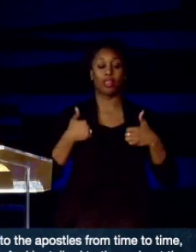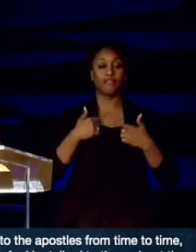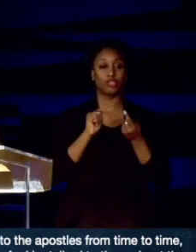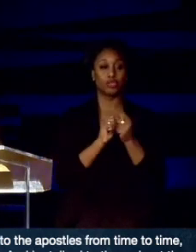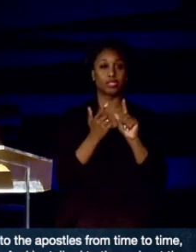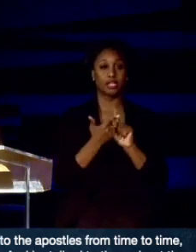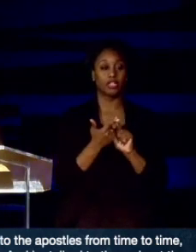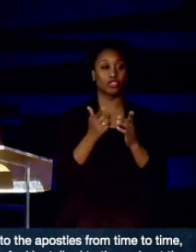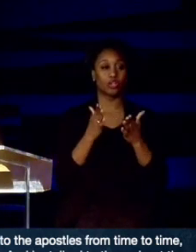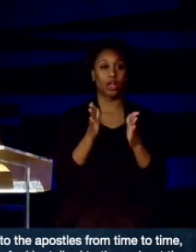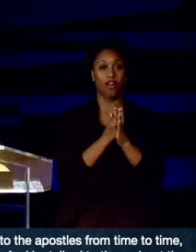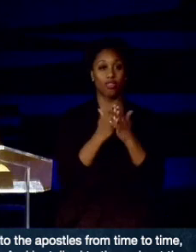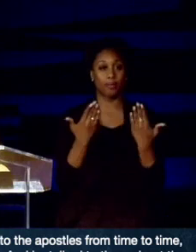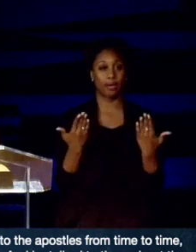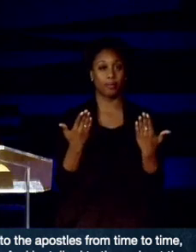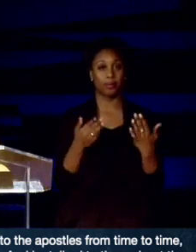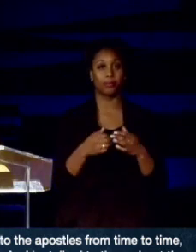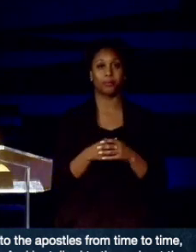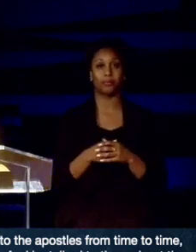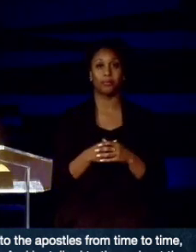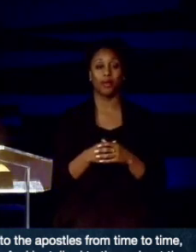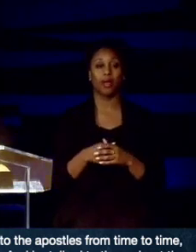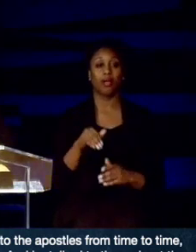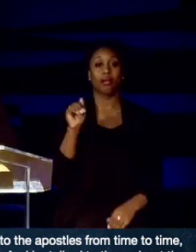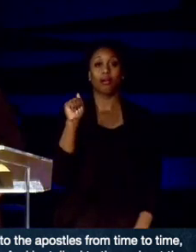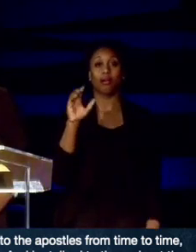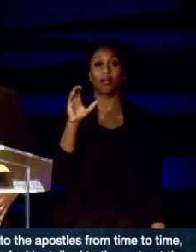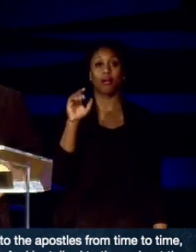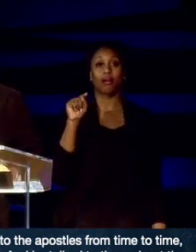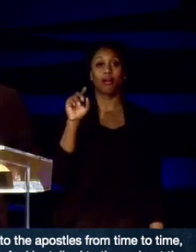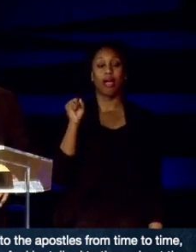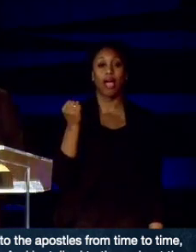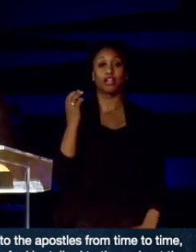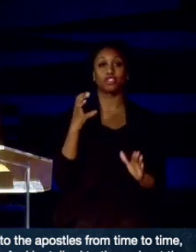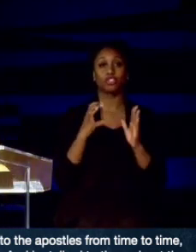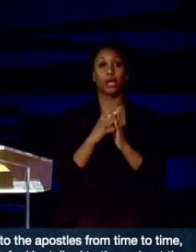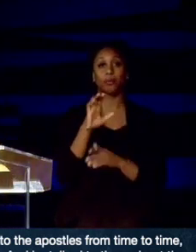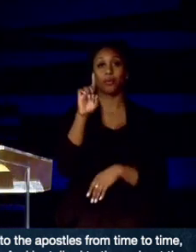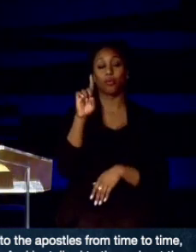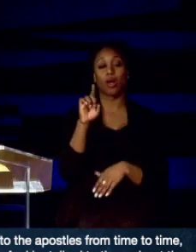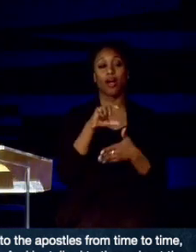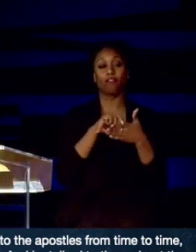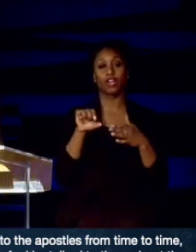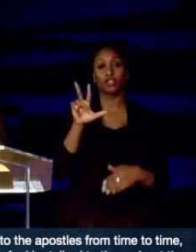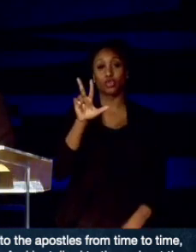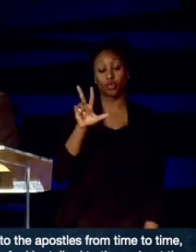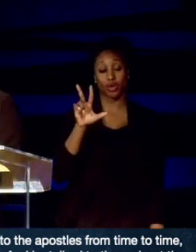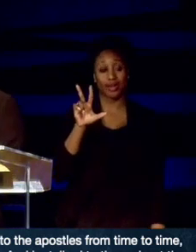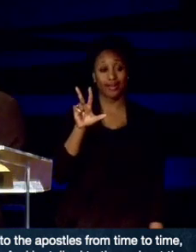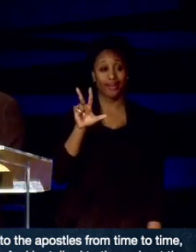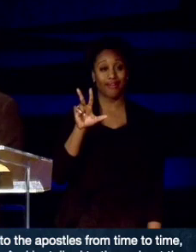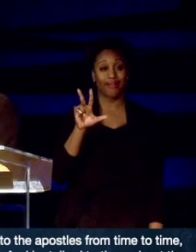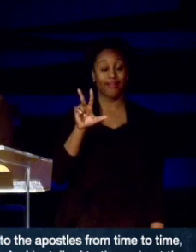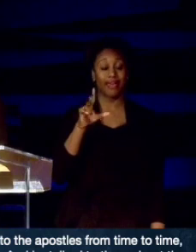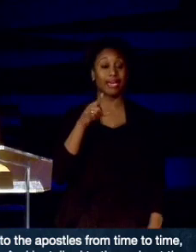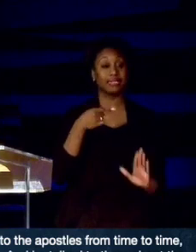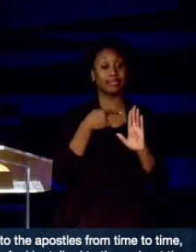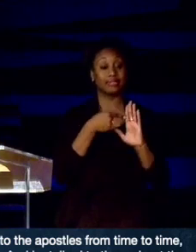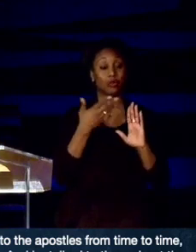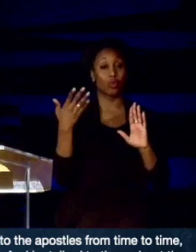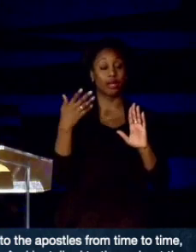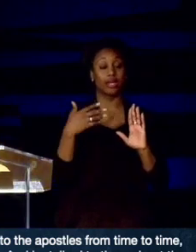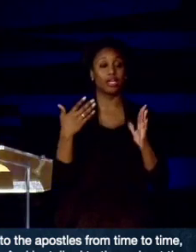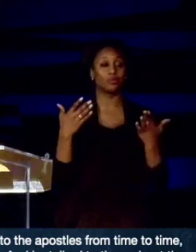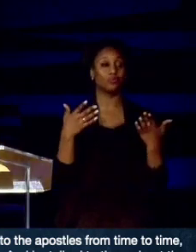Bible. Acts chapter 1 at verse number 3 in the NLT says, During